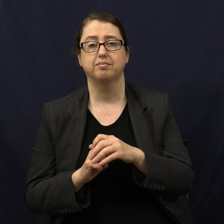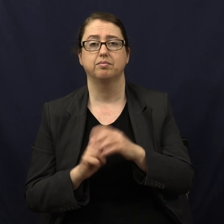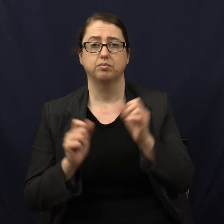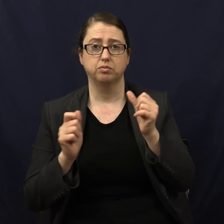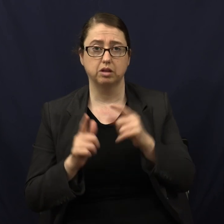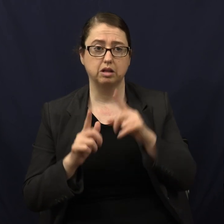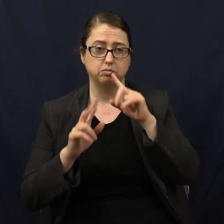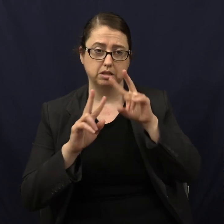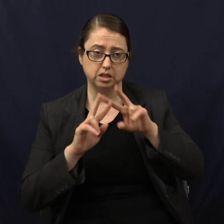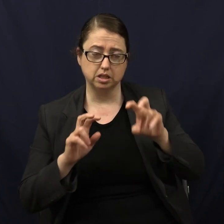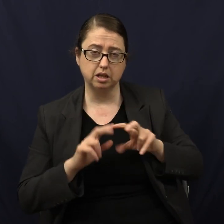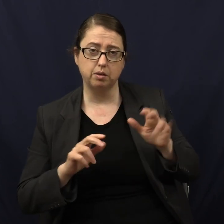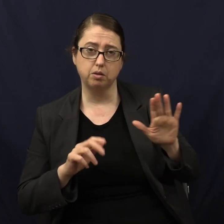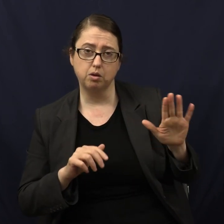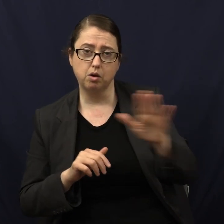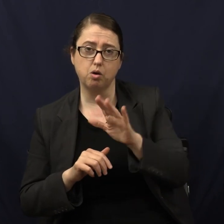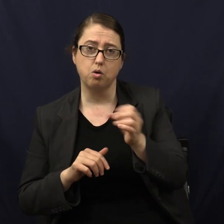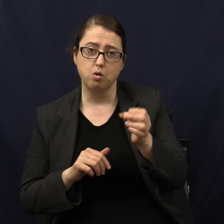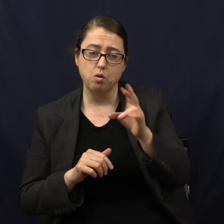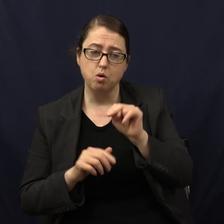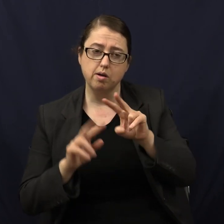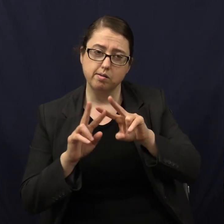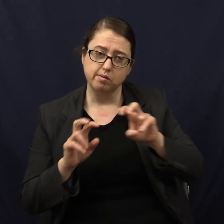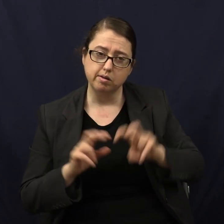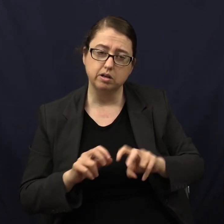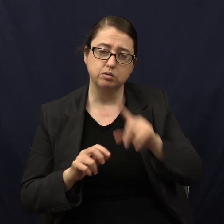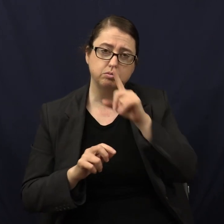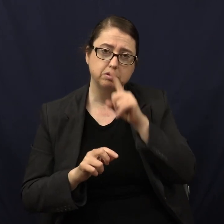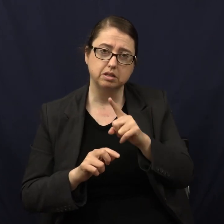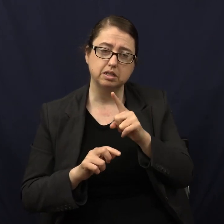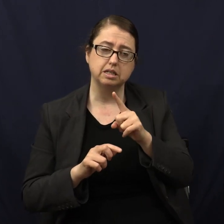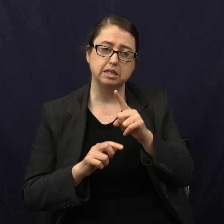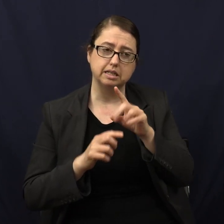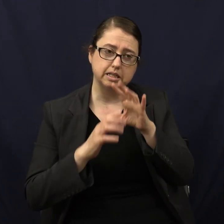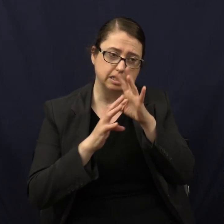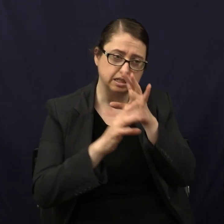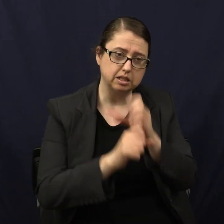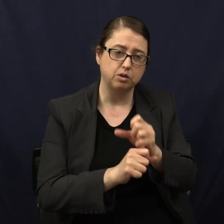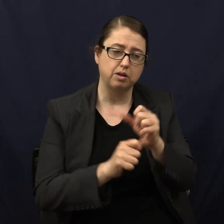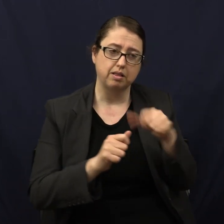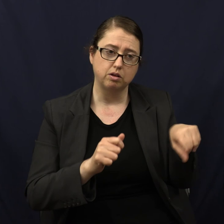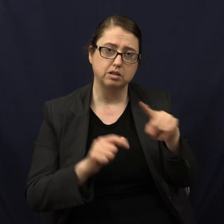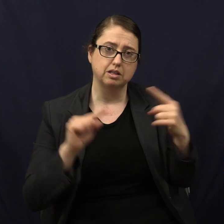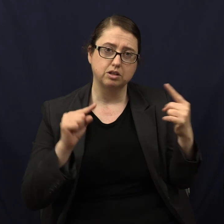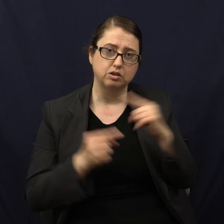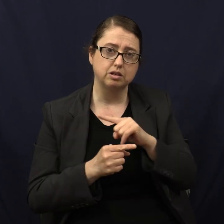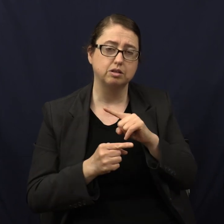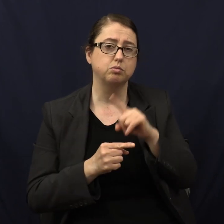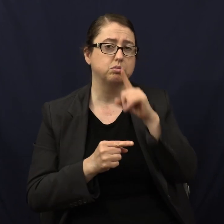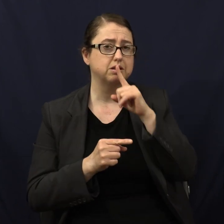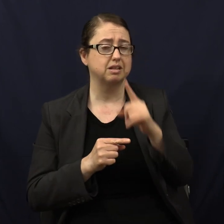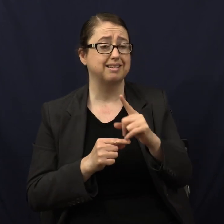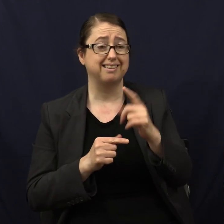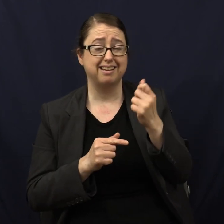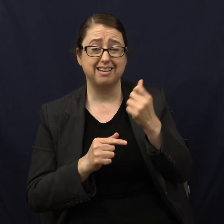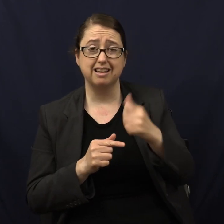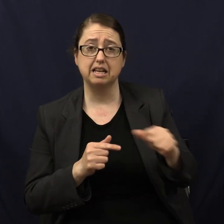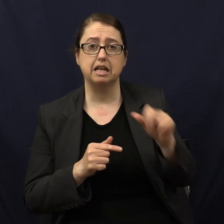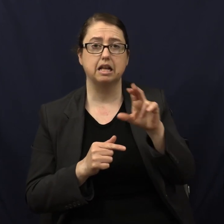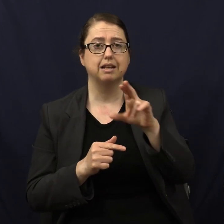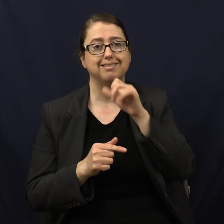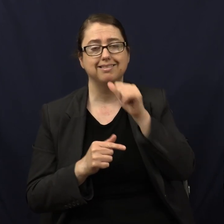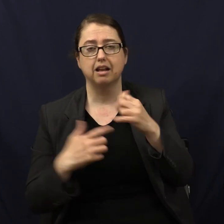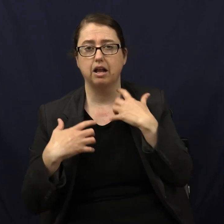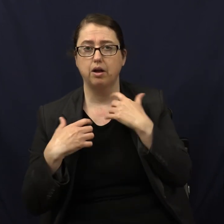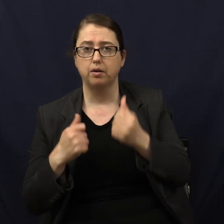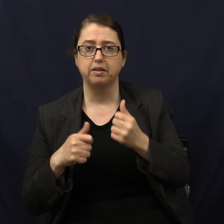all examine their own practices to see whether or not they are indulging in that which is a positive injury to them. Let them dispense of every unhealthful gratification